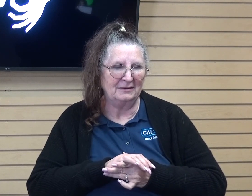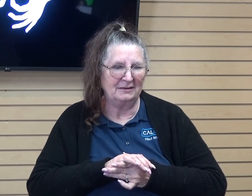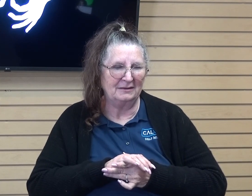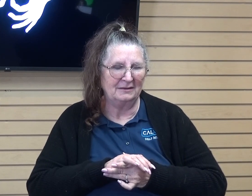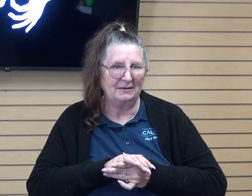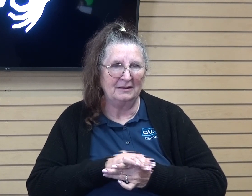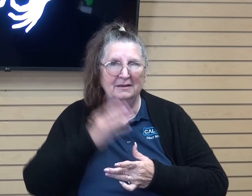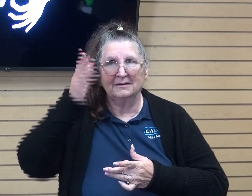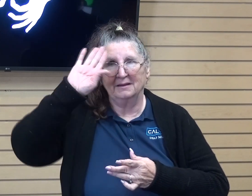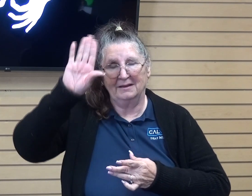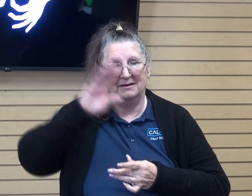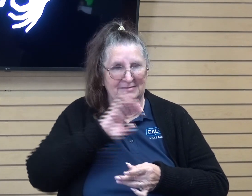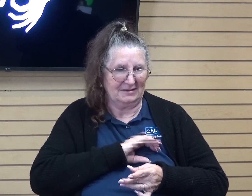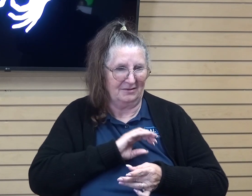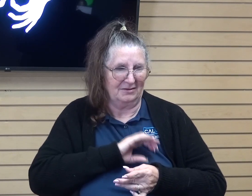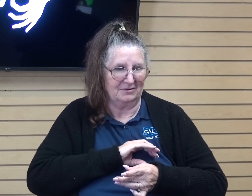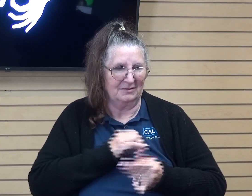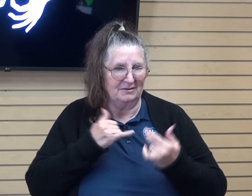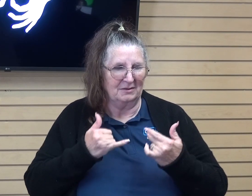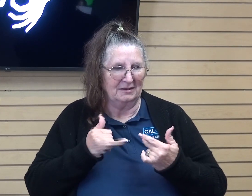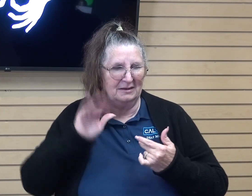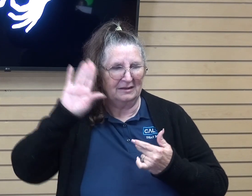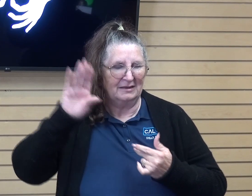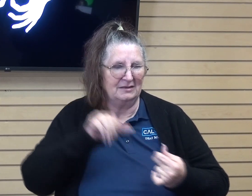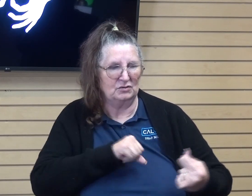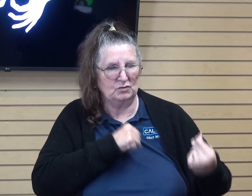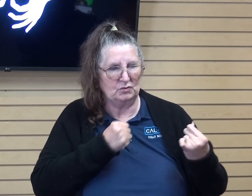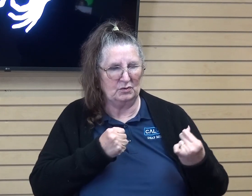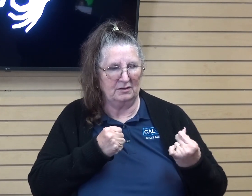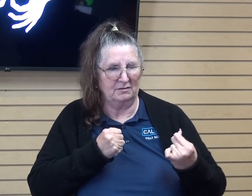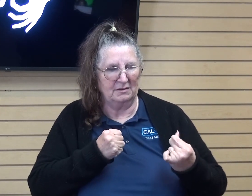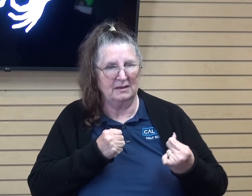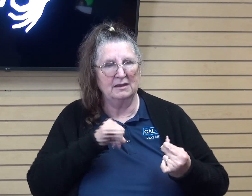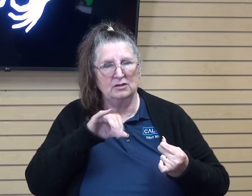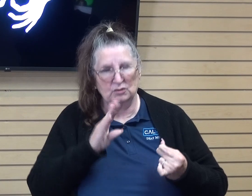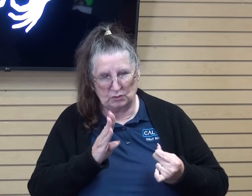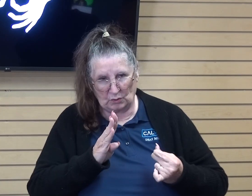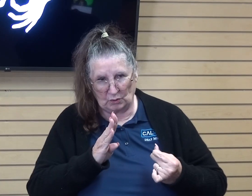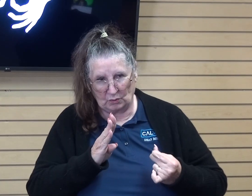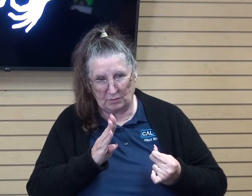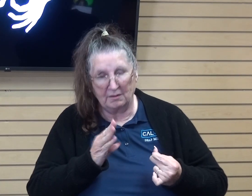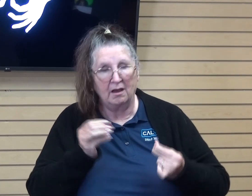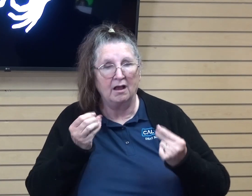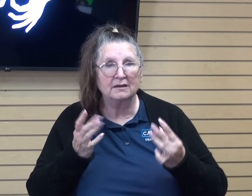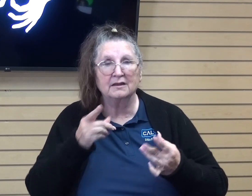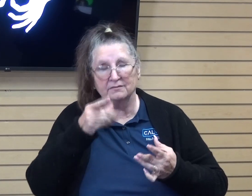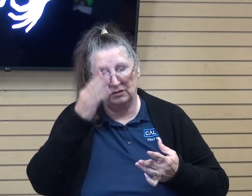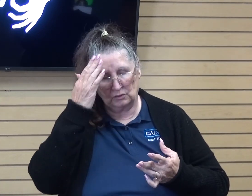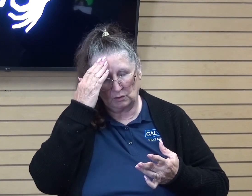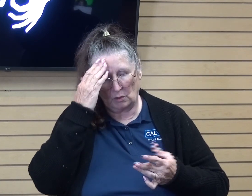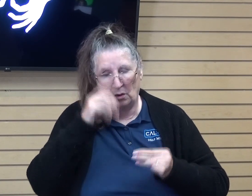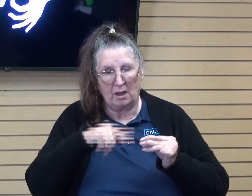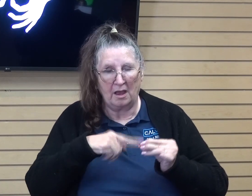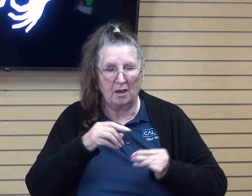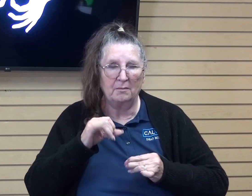of the Lord. And right now it's his strength. And we're in Job. And I'm sure a lot of you know about Job. And if you don't,